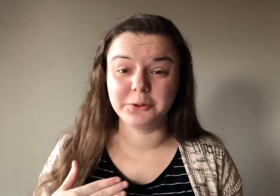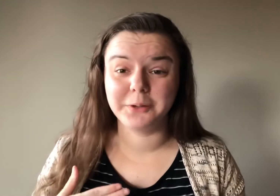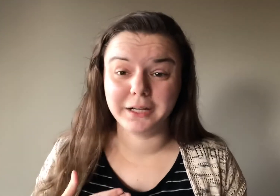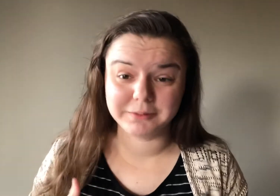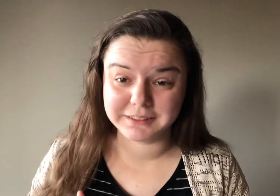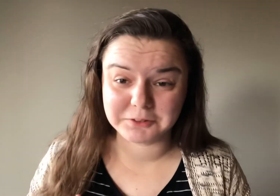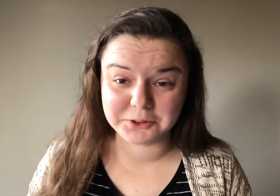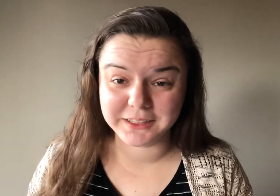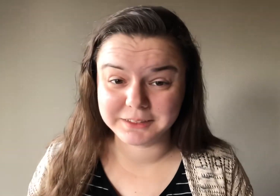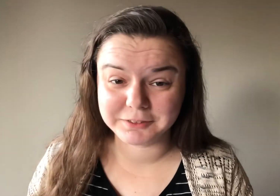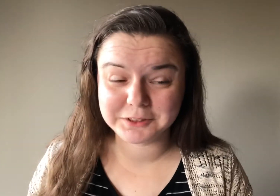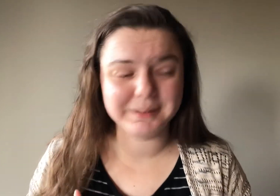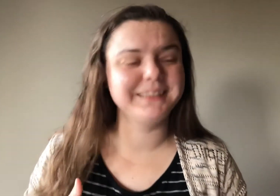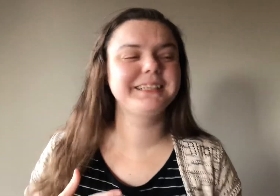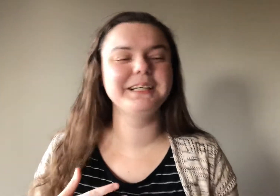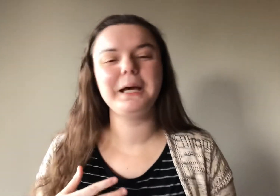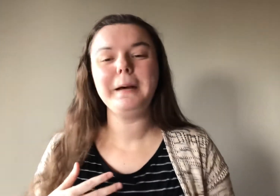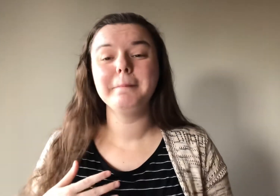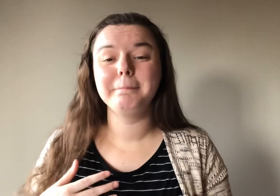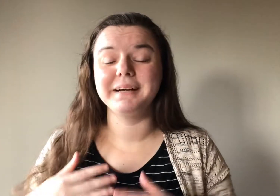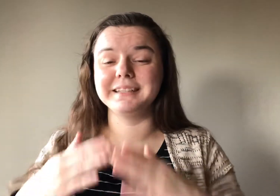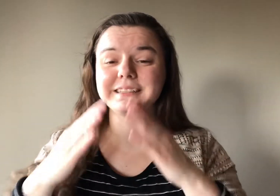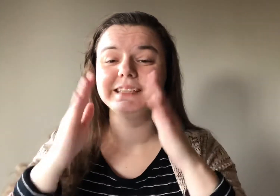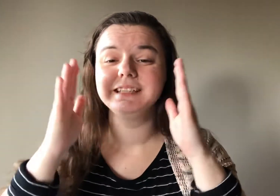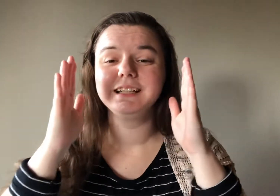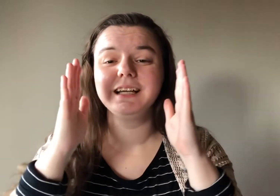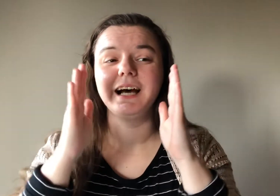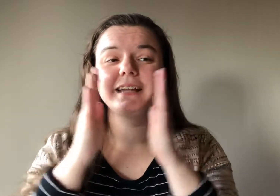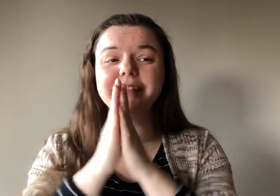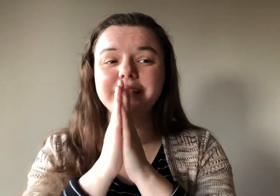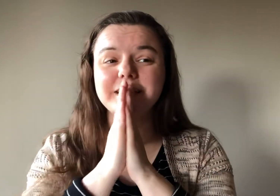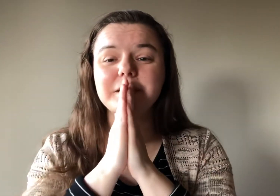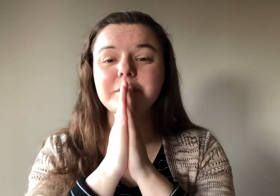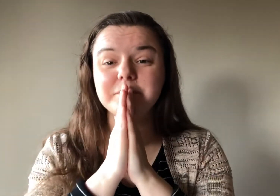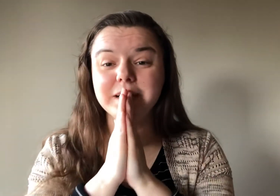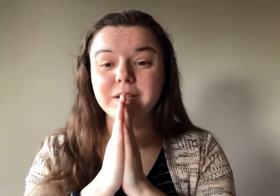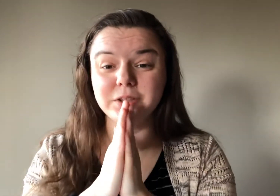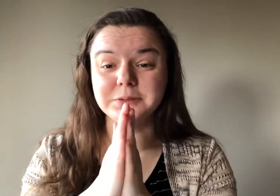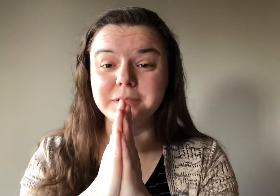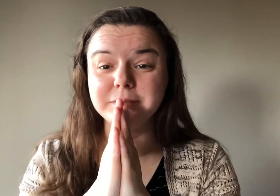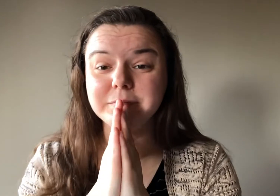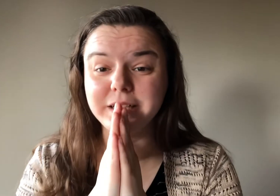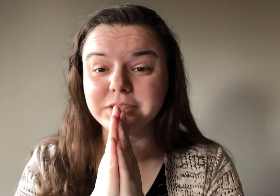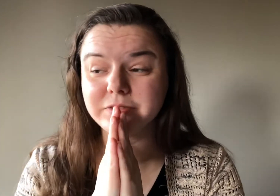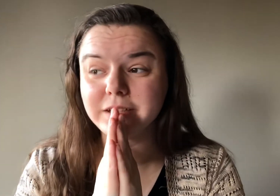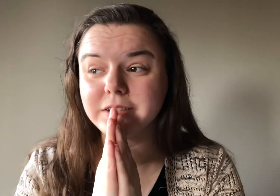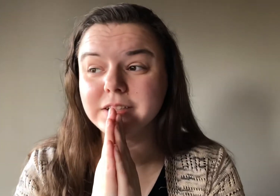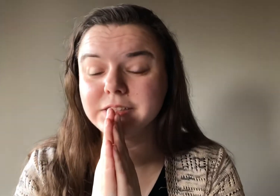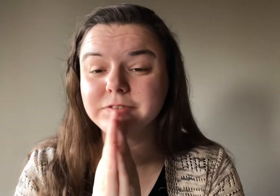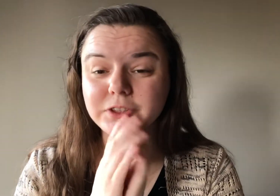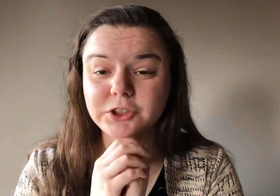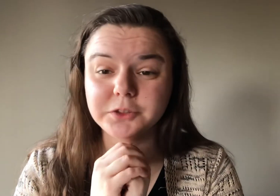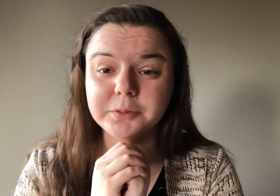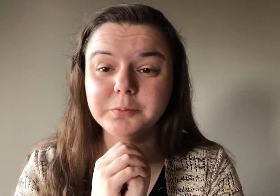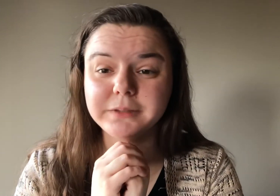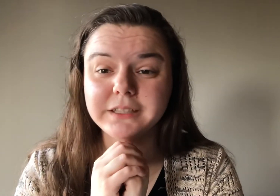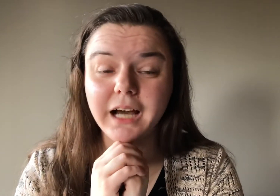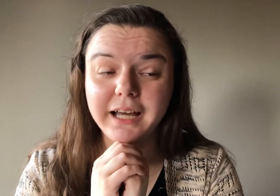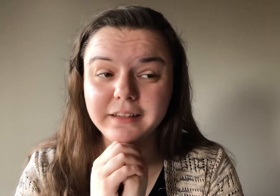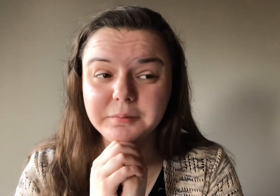I would never do that in the first place. But I think my ultimate bias wrecker is for sure Moonbin. I think